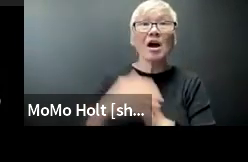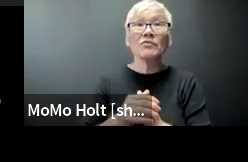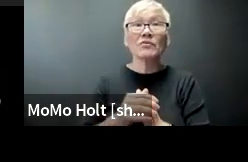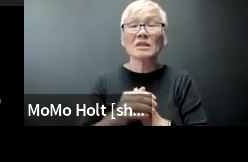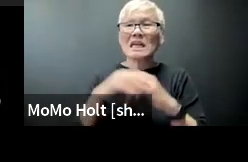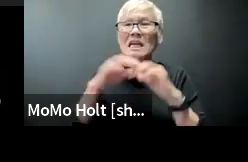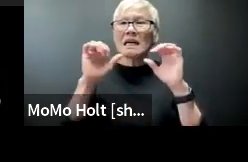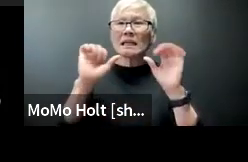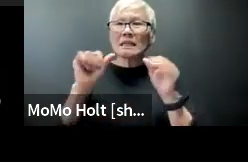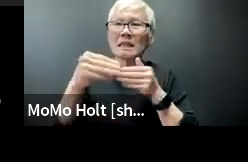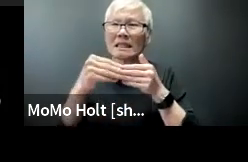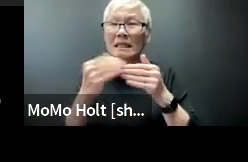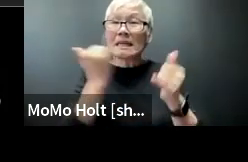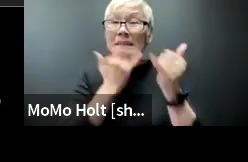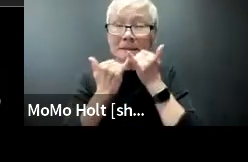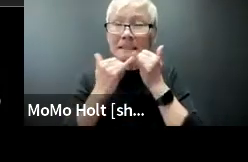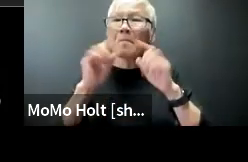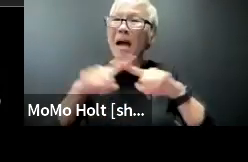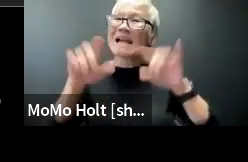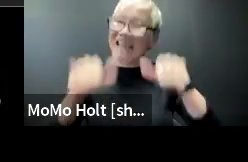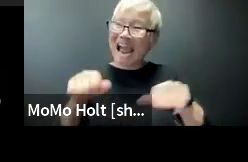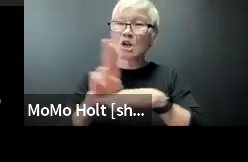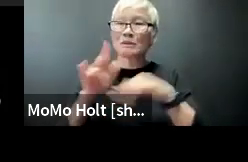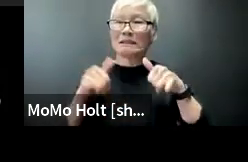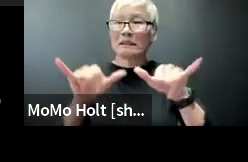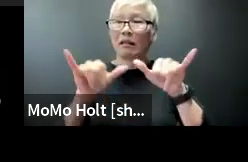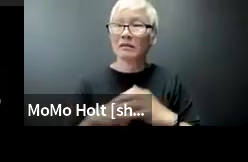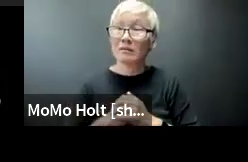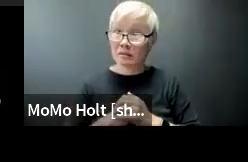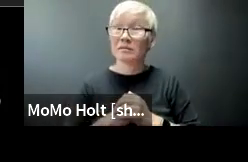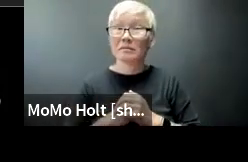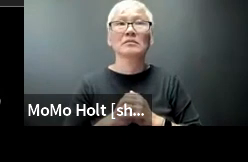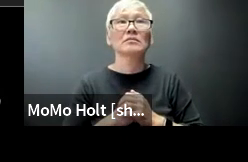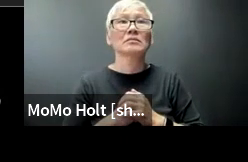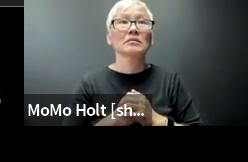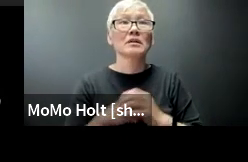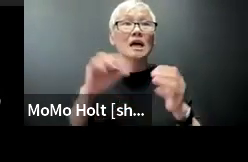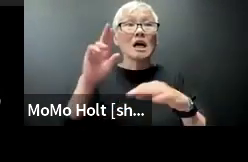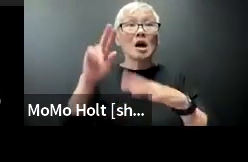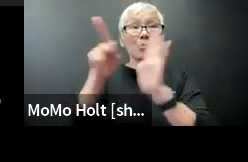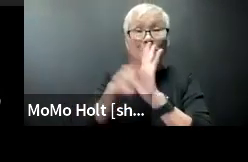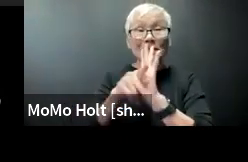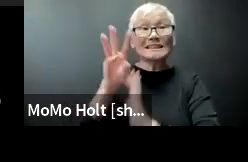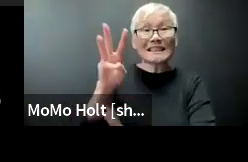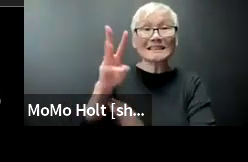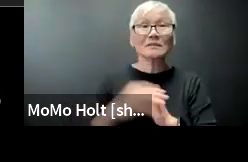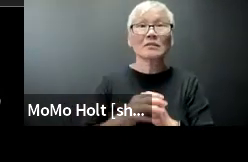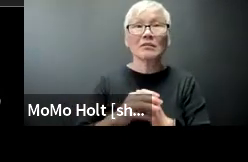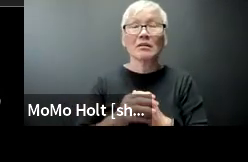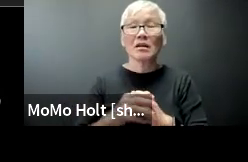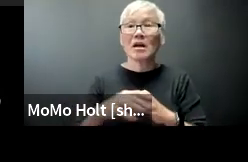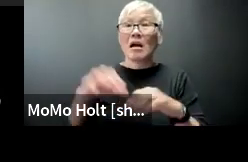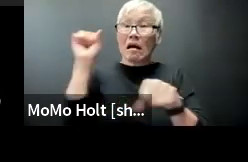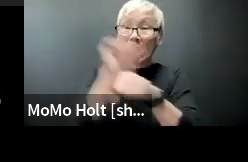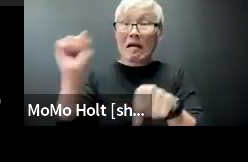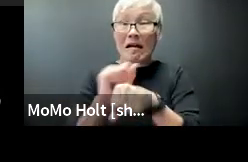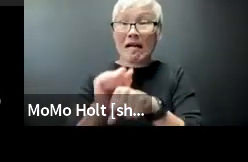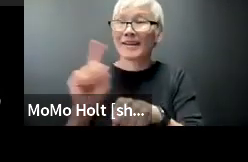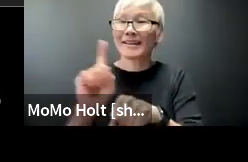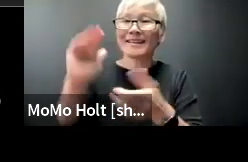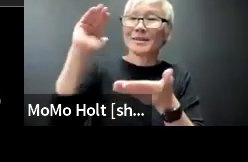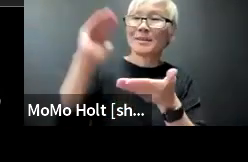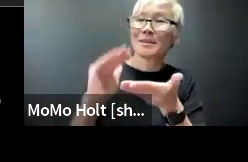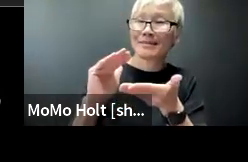principle five tolerance for error but still usable principle six